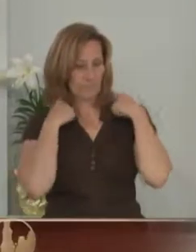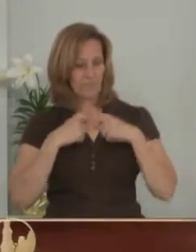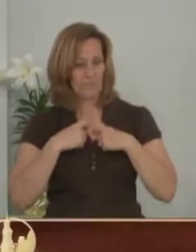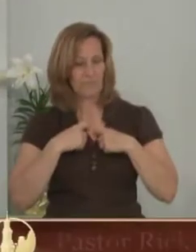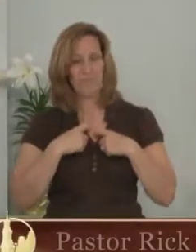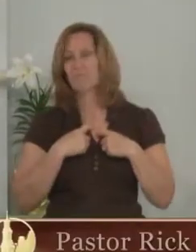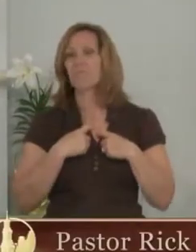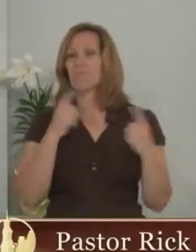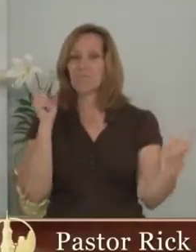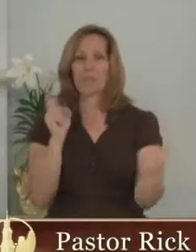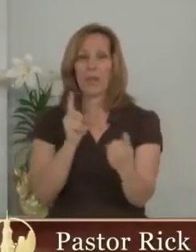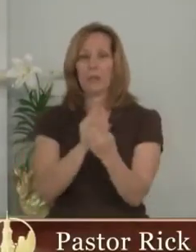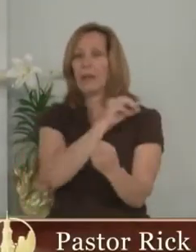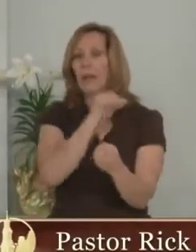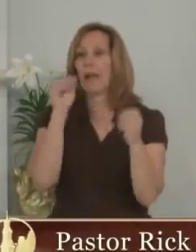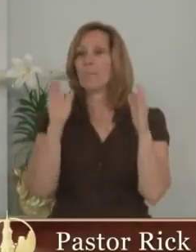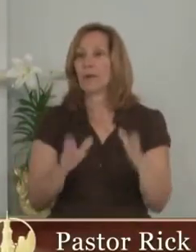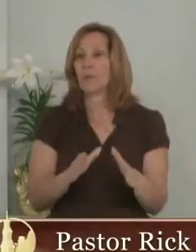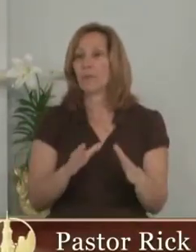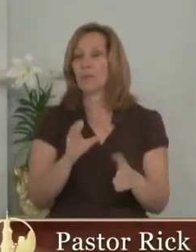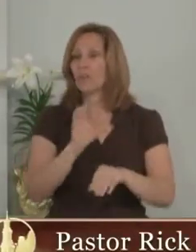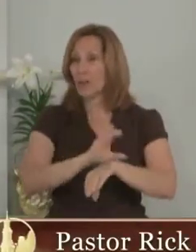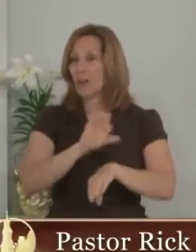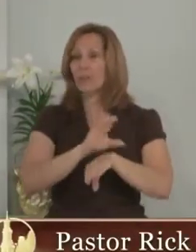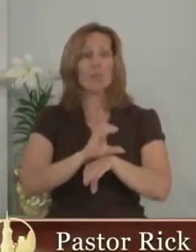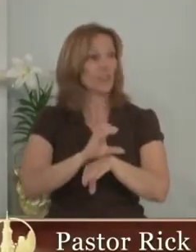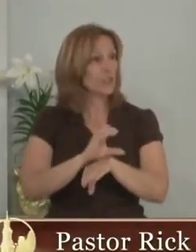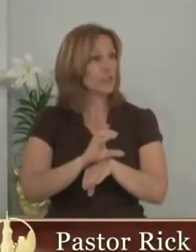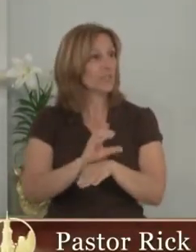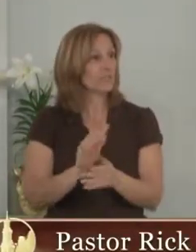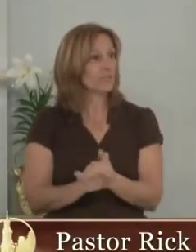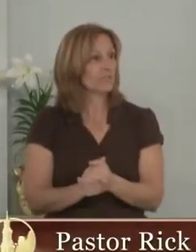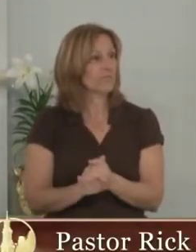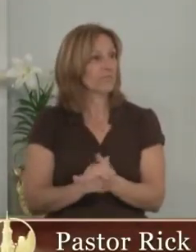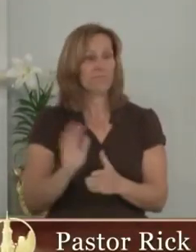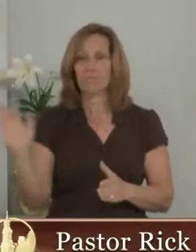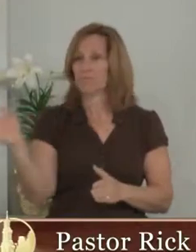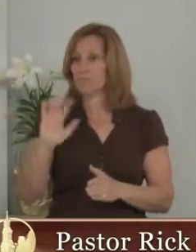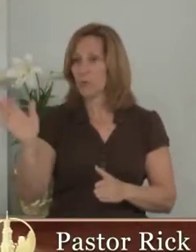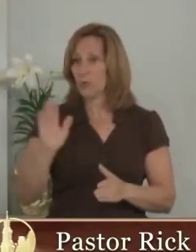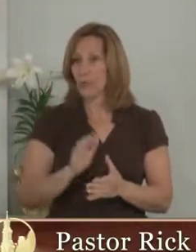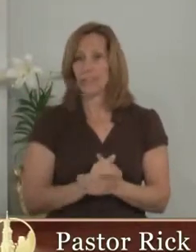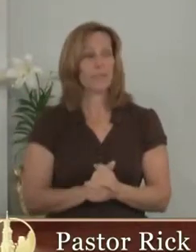I ran into a member of my congregation and greeted her.